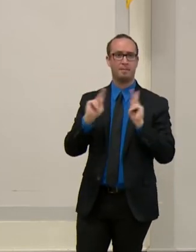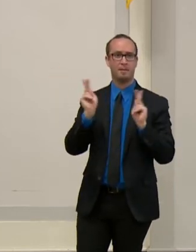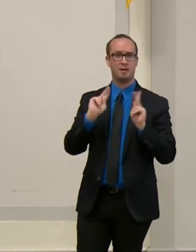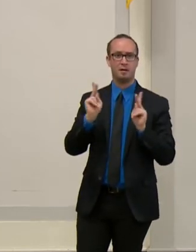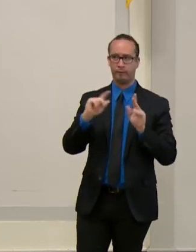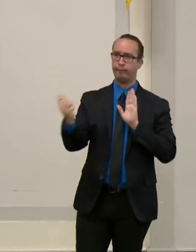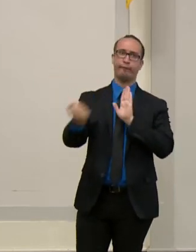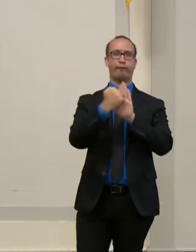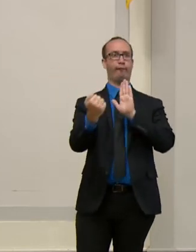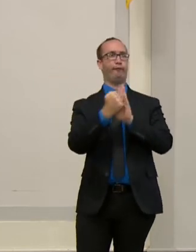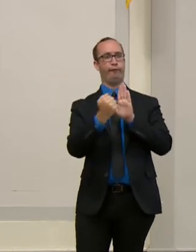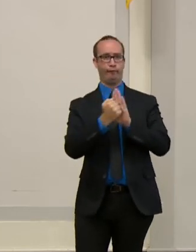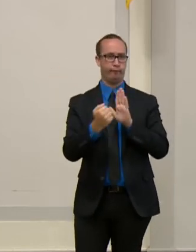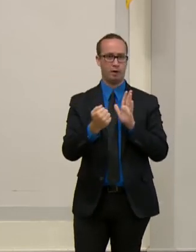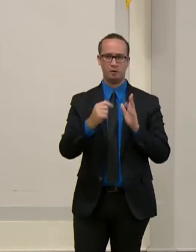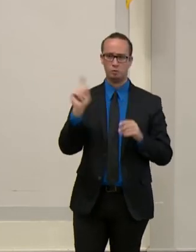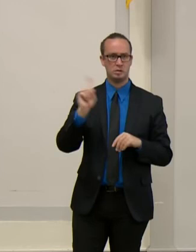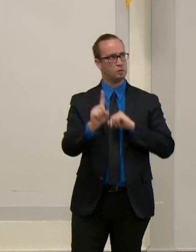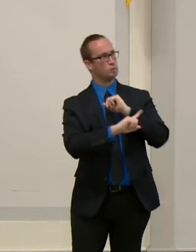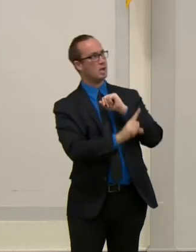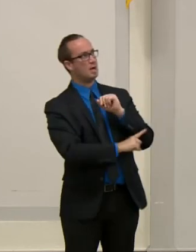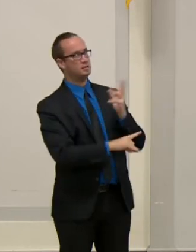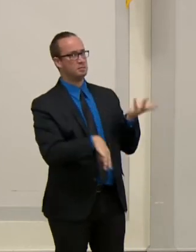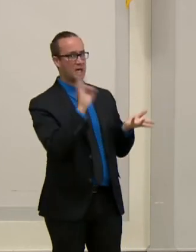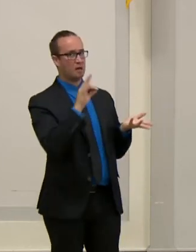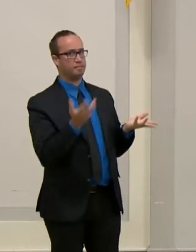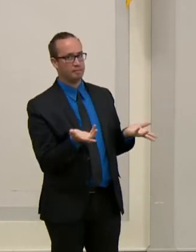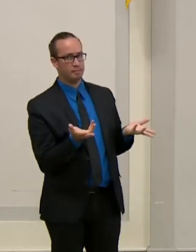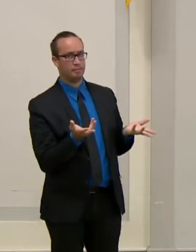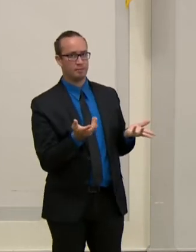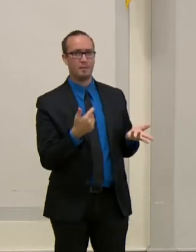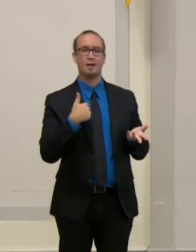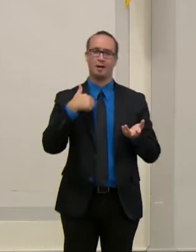But I understand why we are where we are. Thank you.